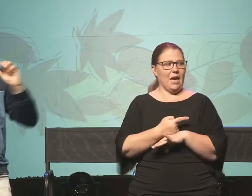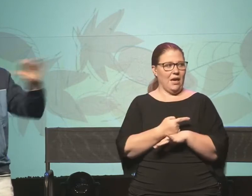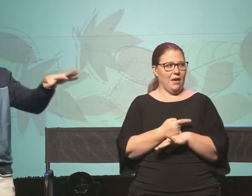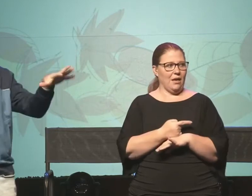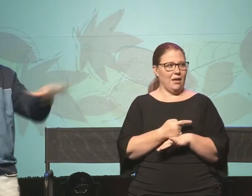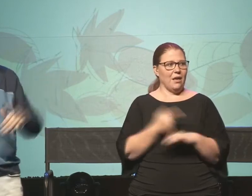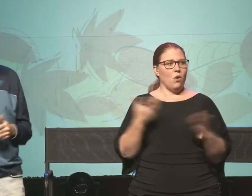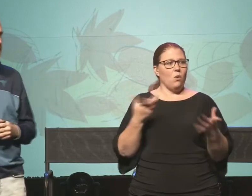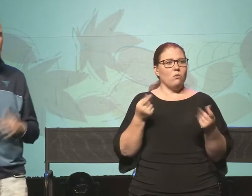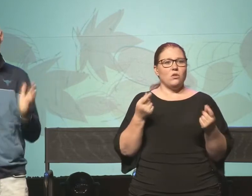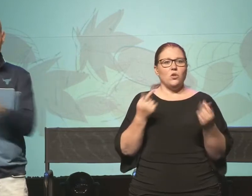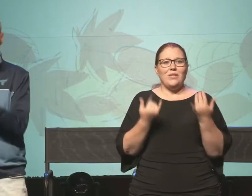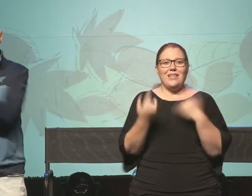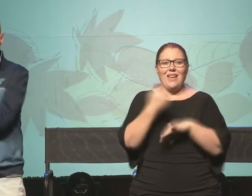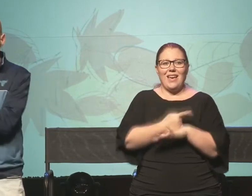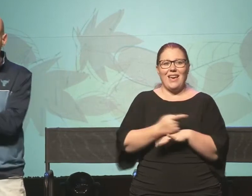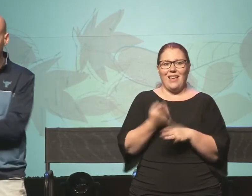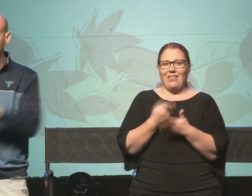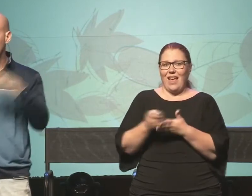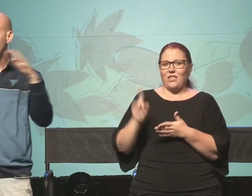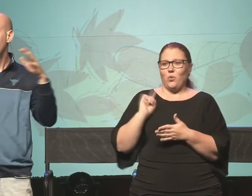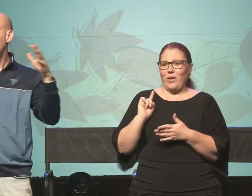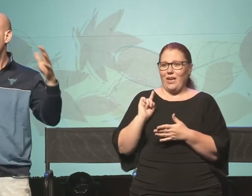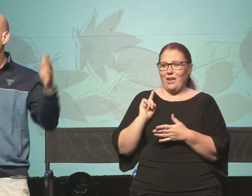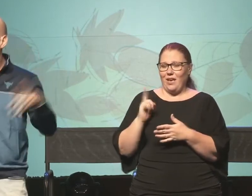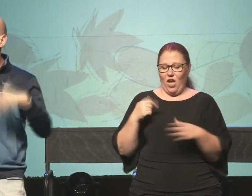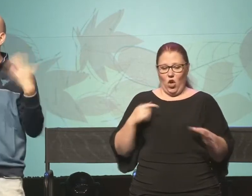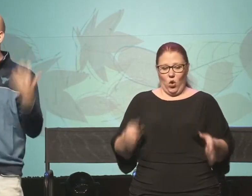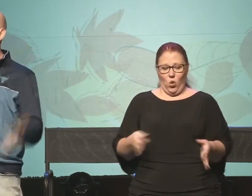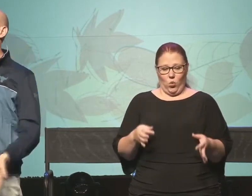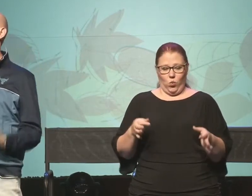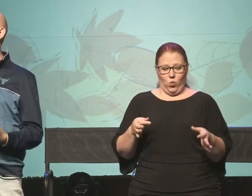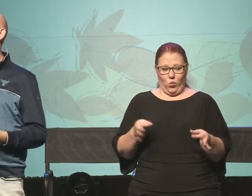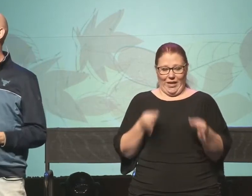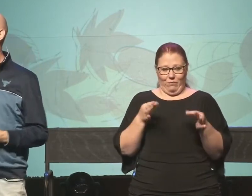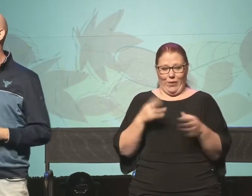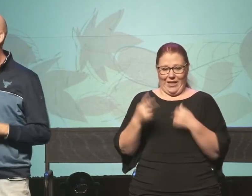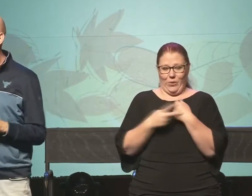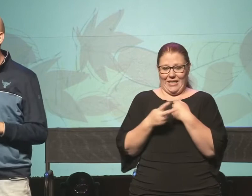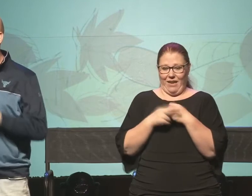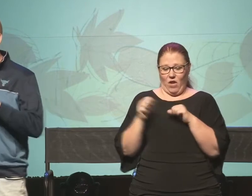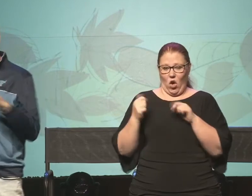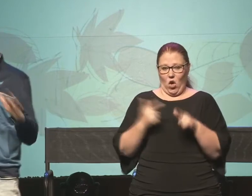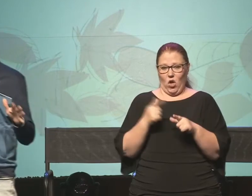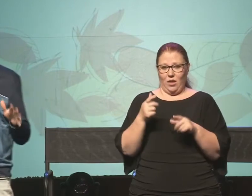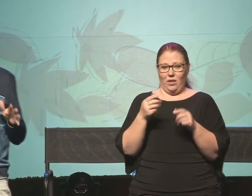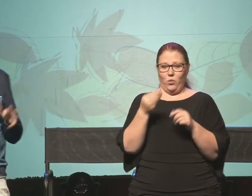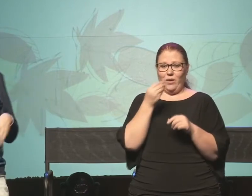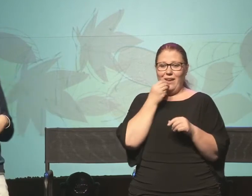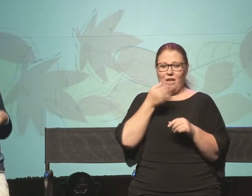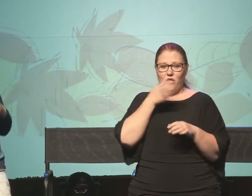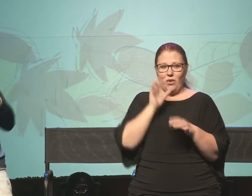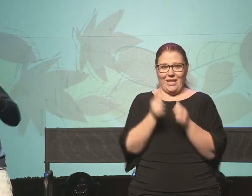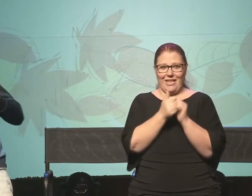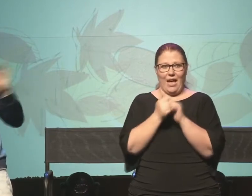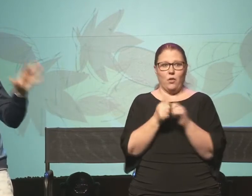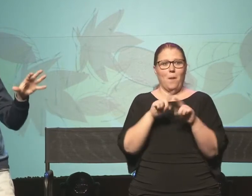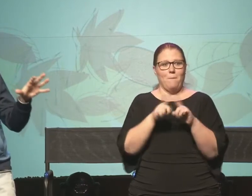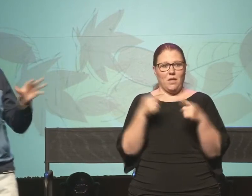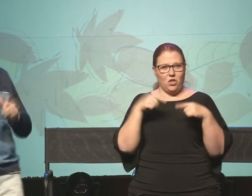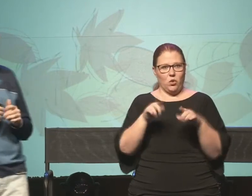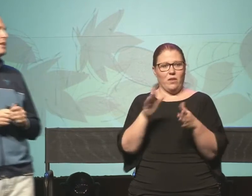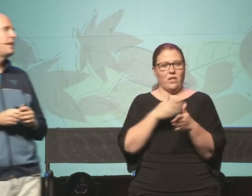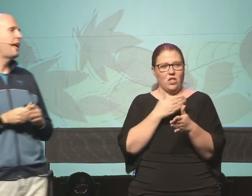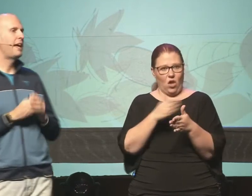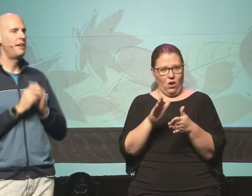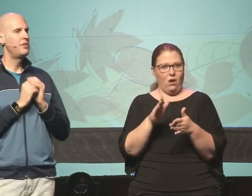Here's what we're going to do today. Last week, we held them all and we ate and drank together. I want to encourage you during this song to open up